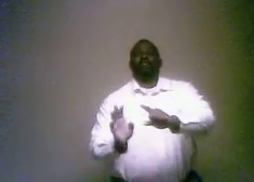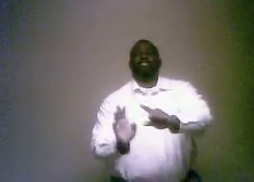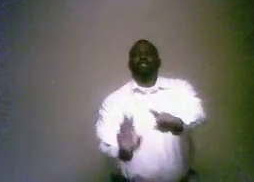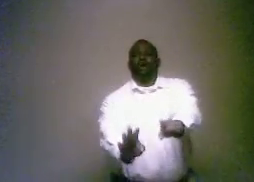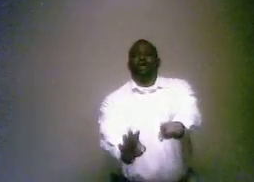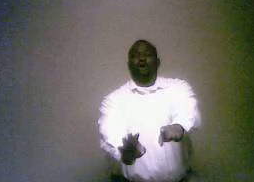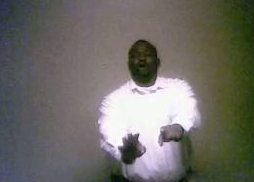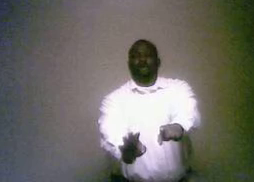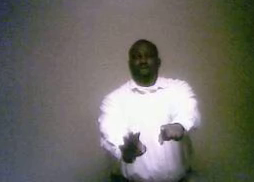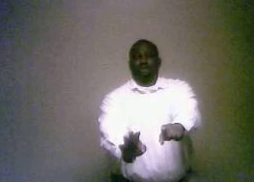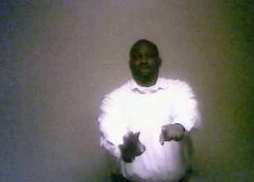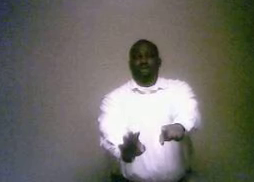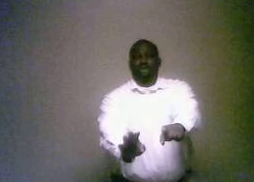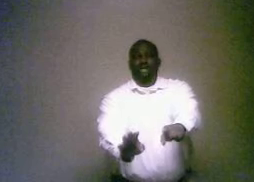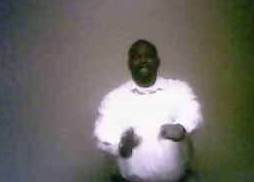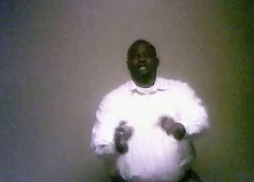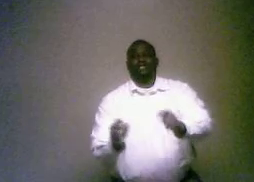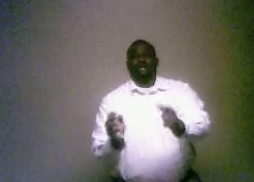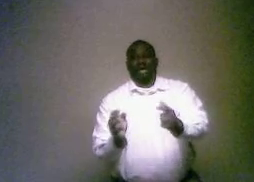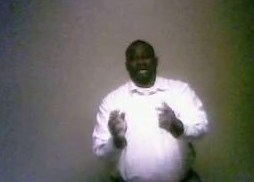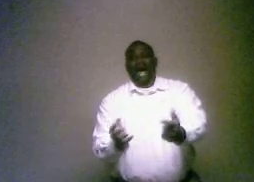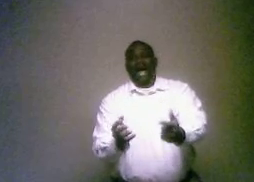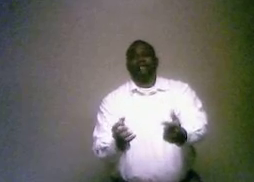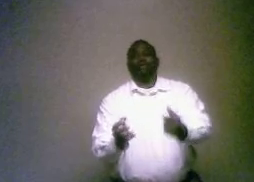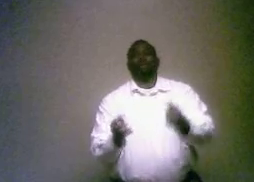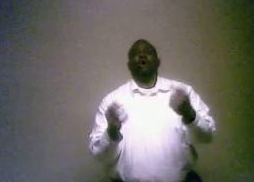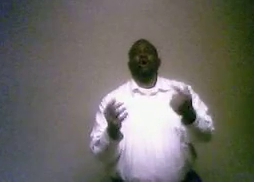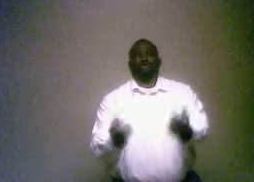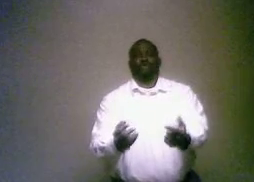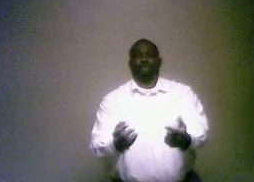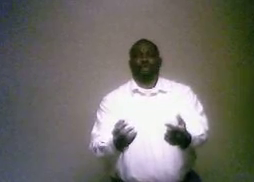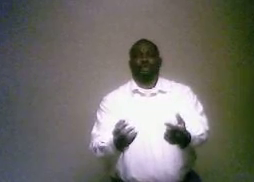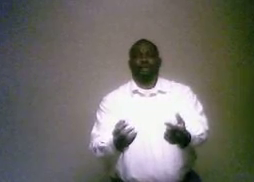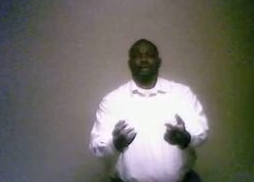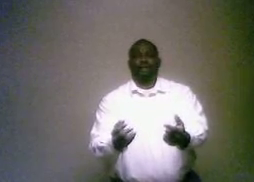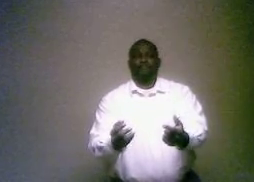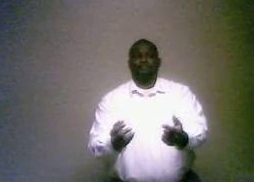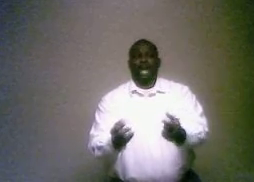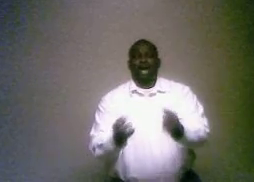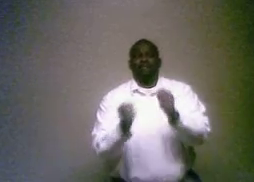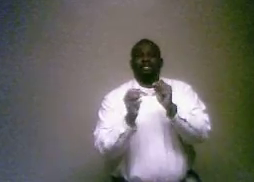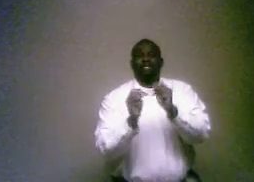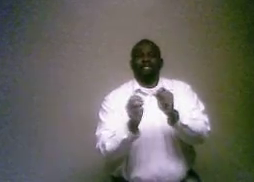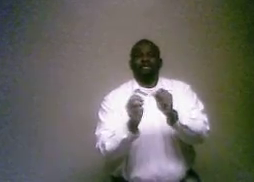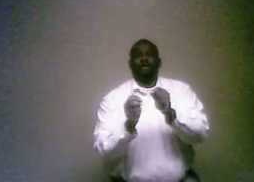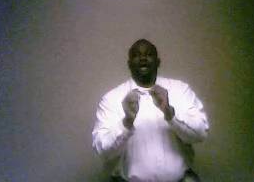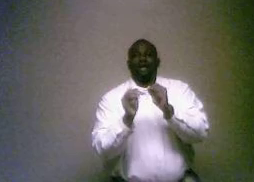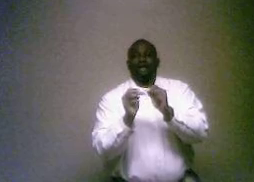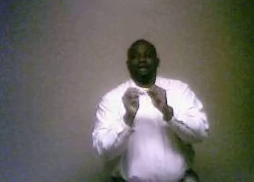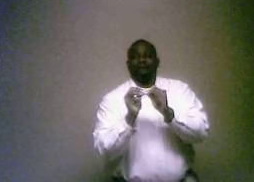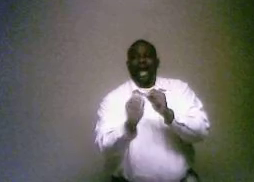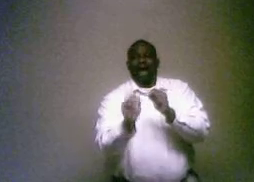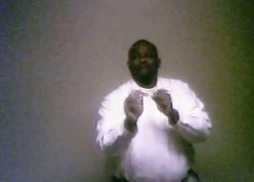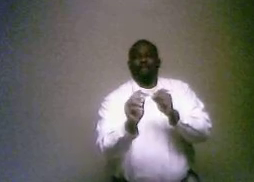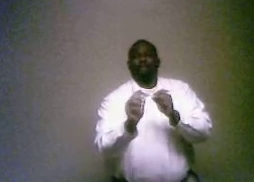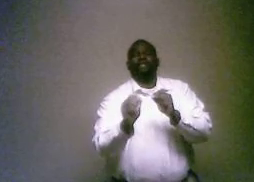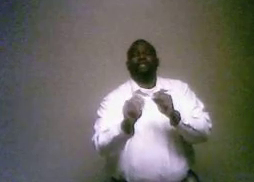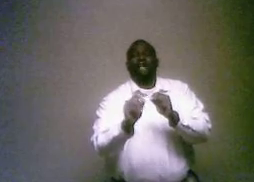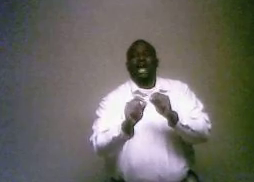send the Holy Ghost to you that guides you into all truth. I'm going to send you out to preach the gospel